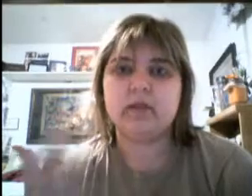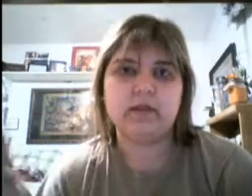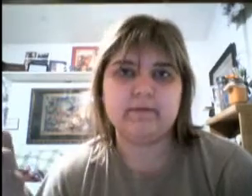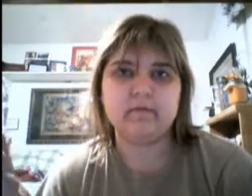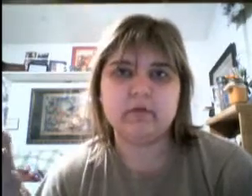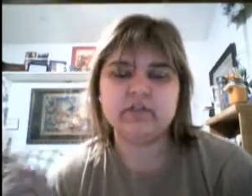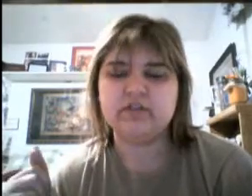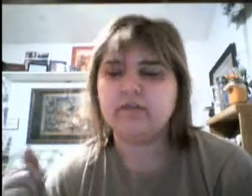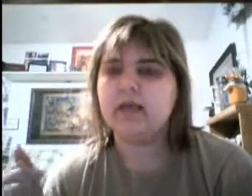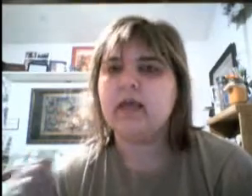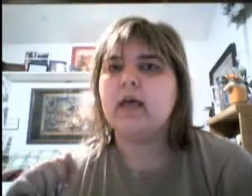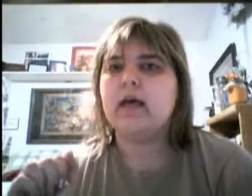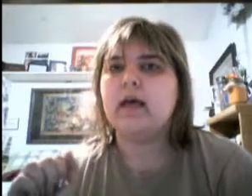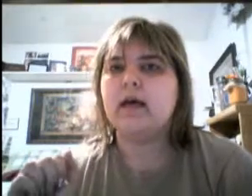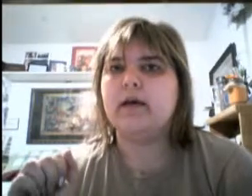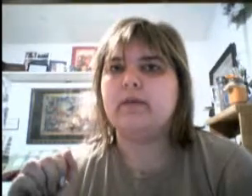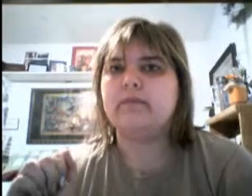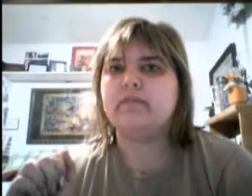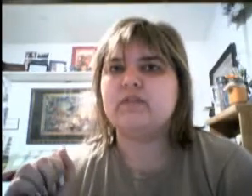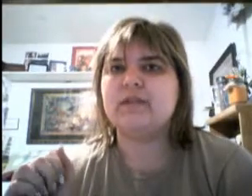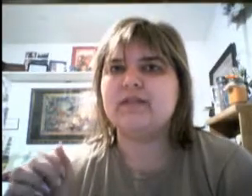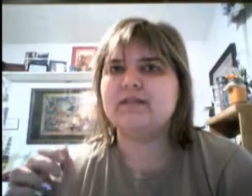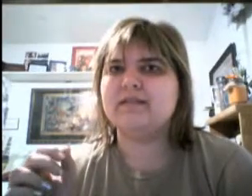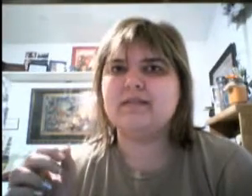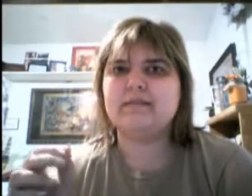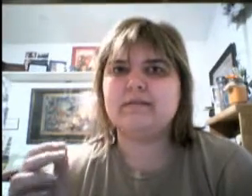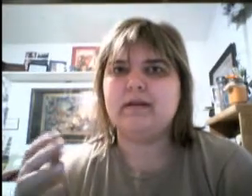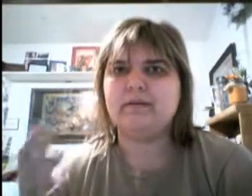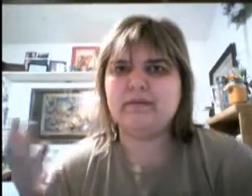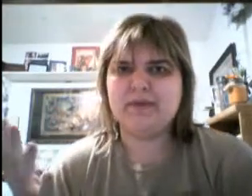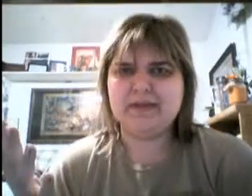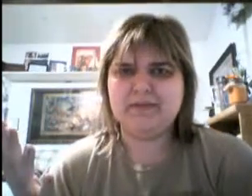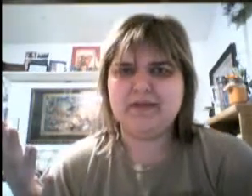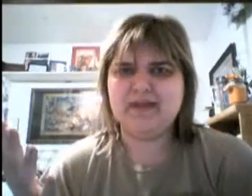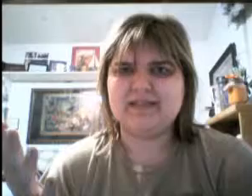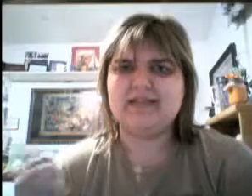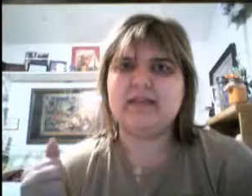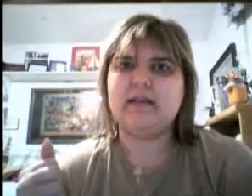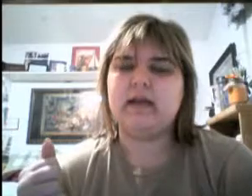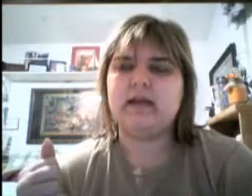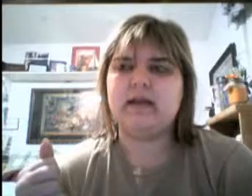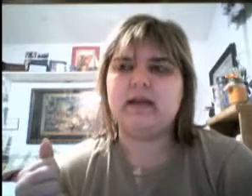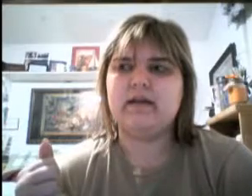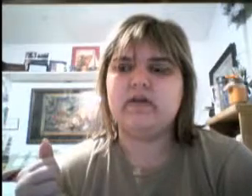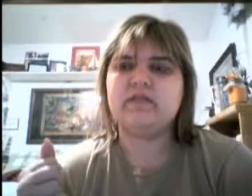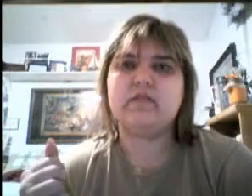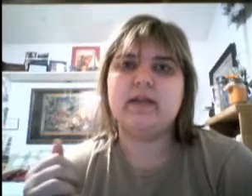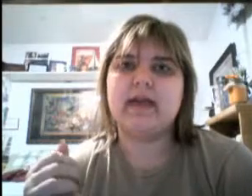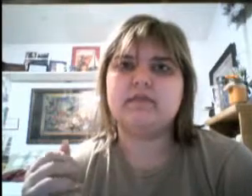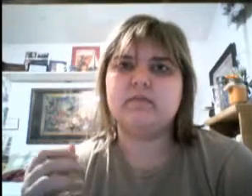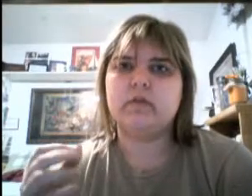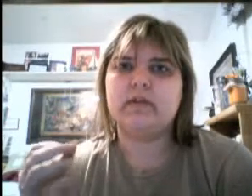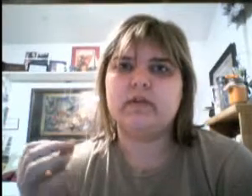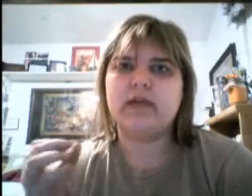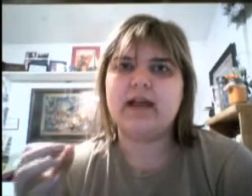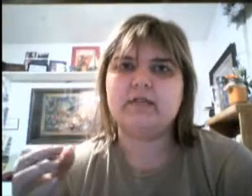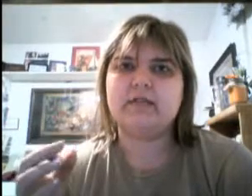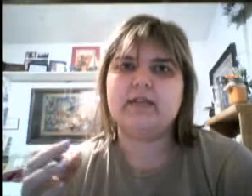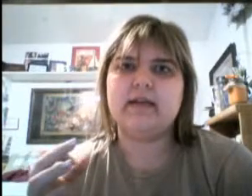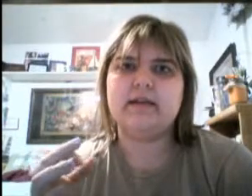really looking forward to. Um, just because, you know, it's Beauty and the Beast, and, uh, also they have some really good actors that